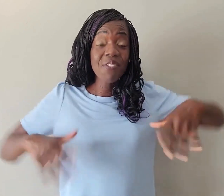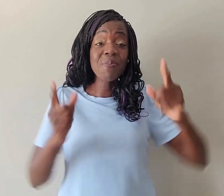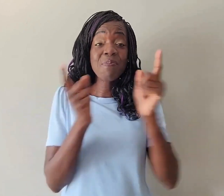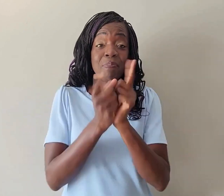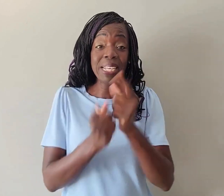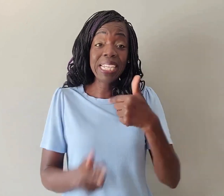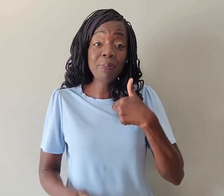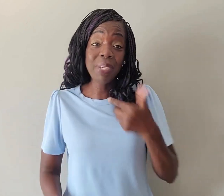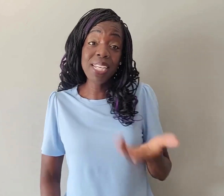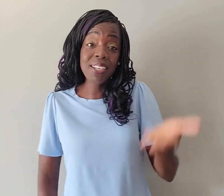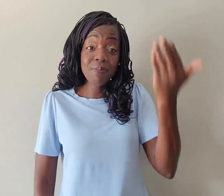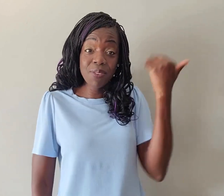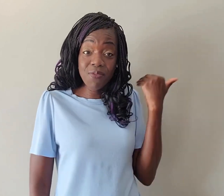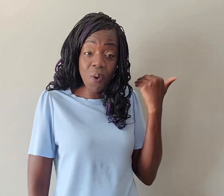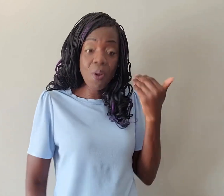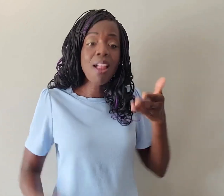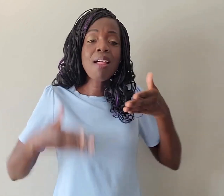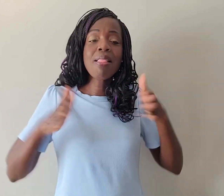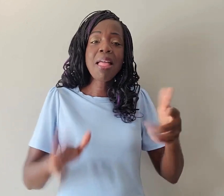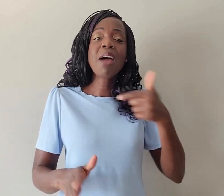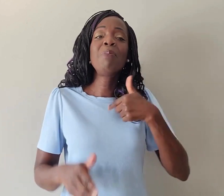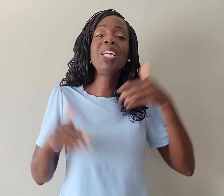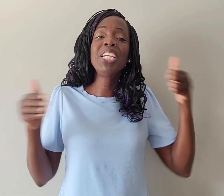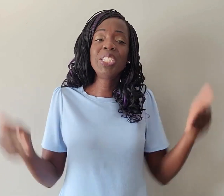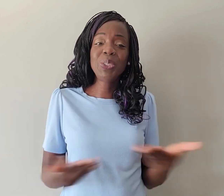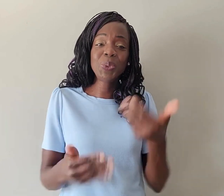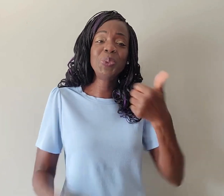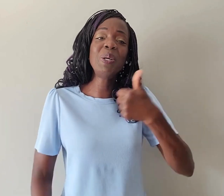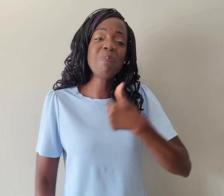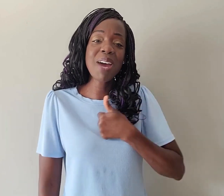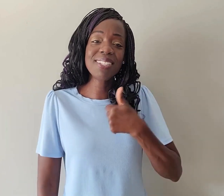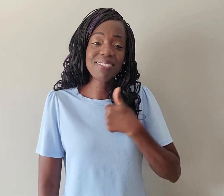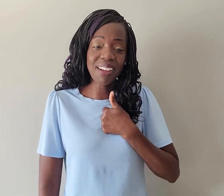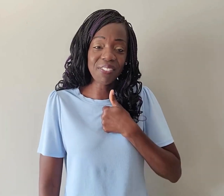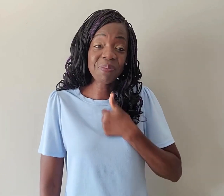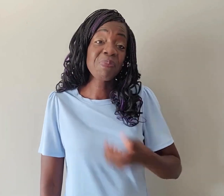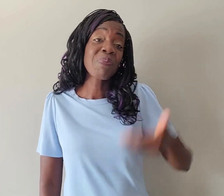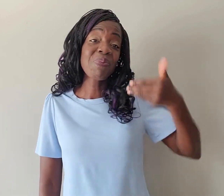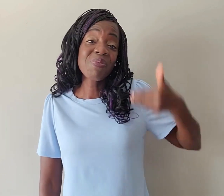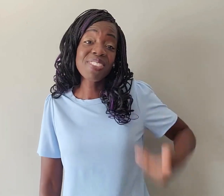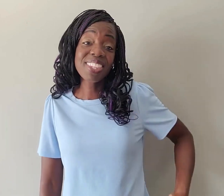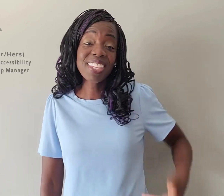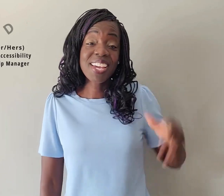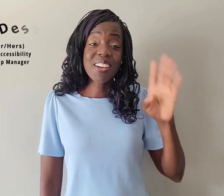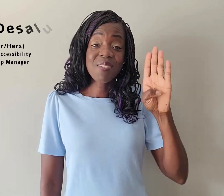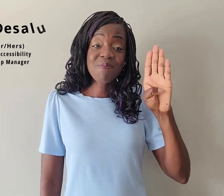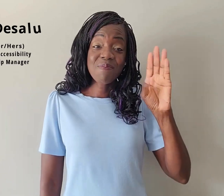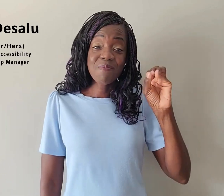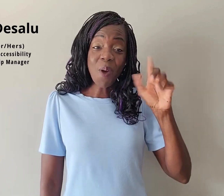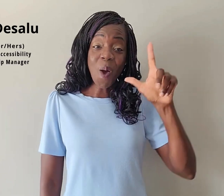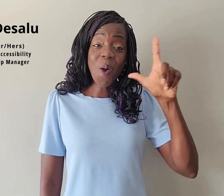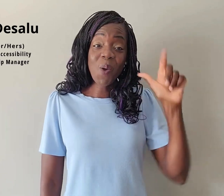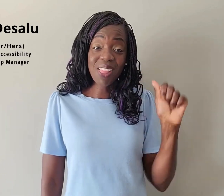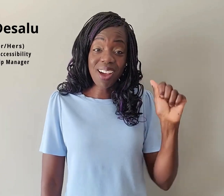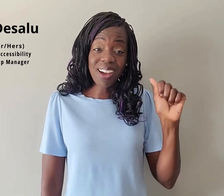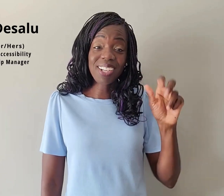good day for me to work with a new I have